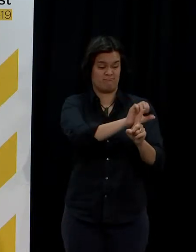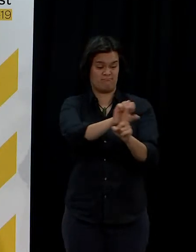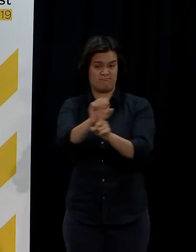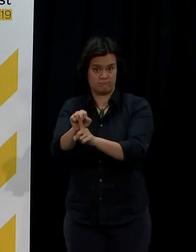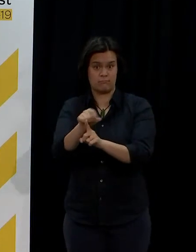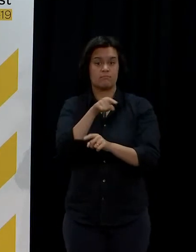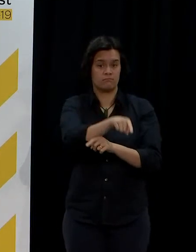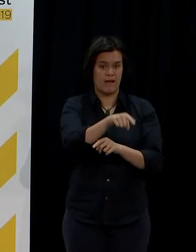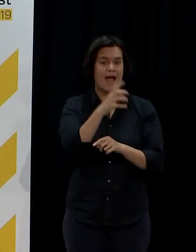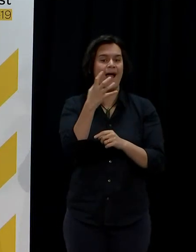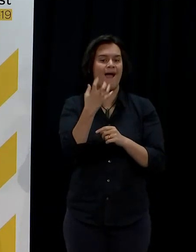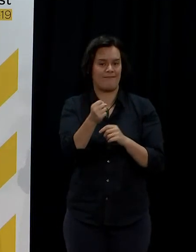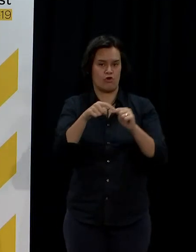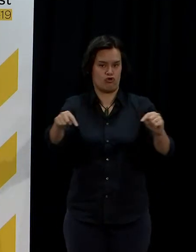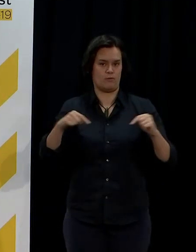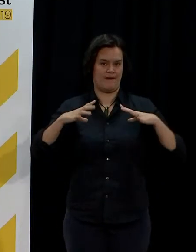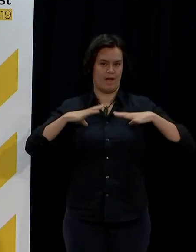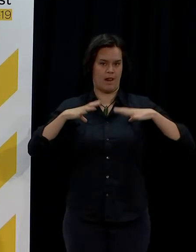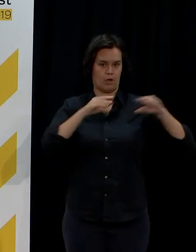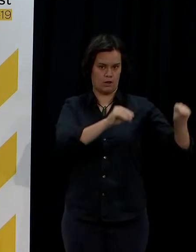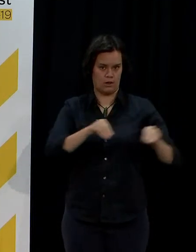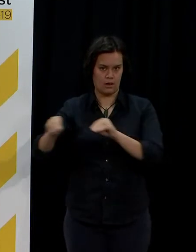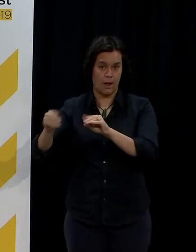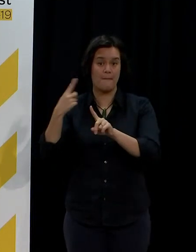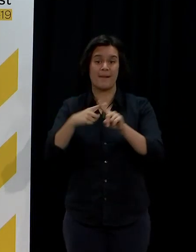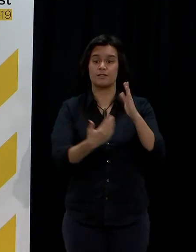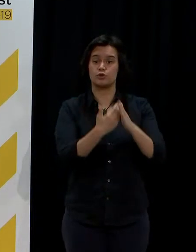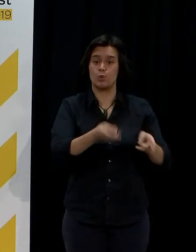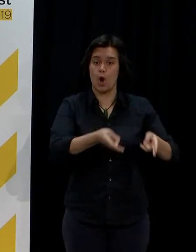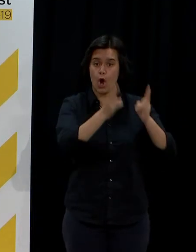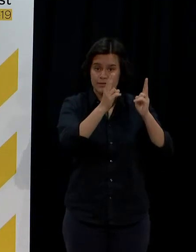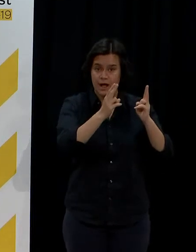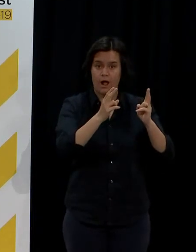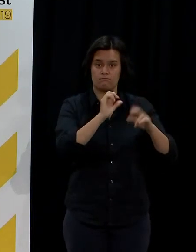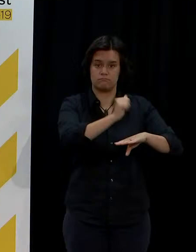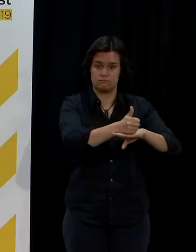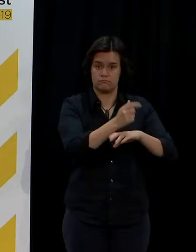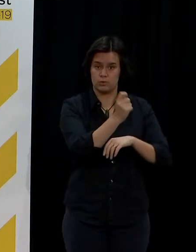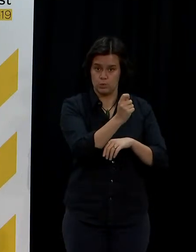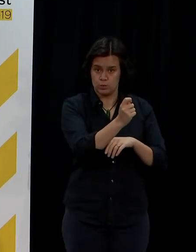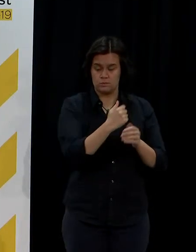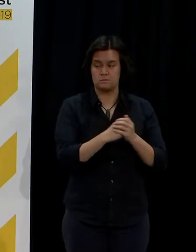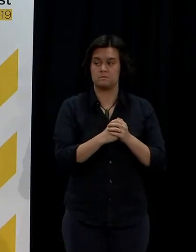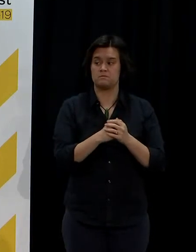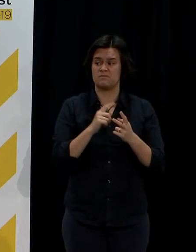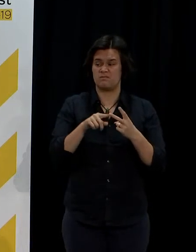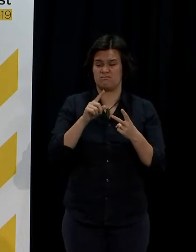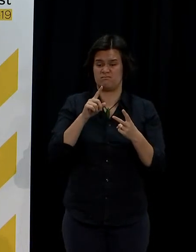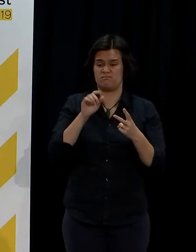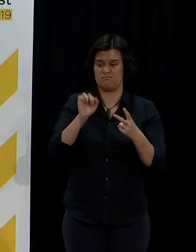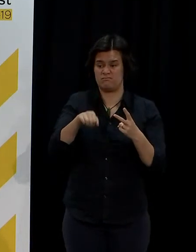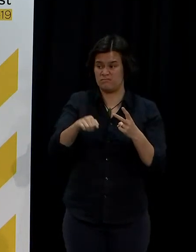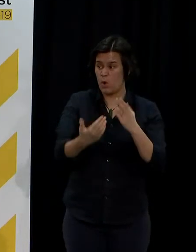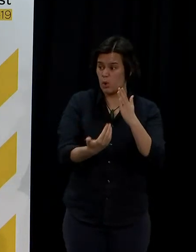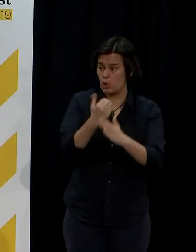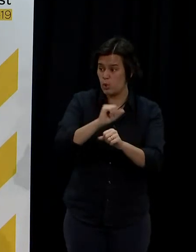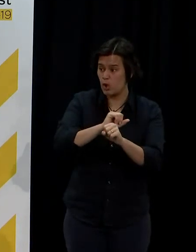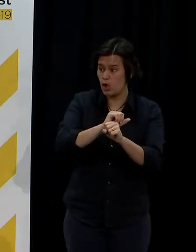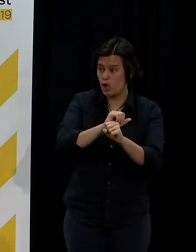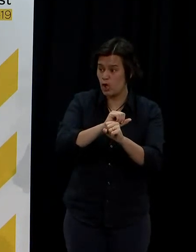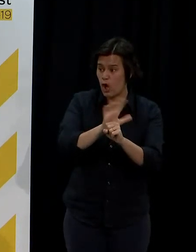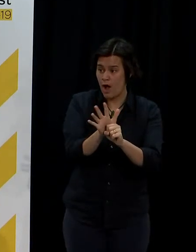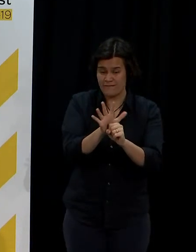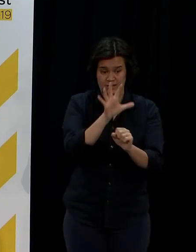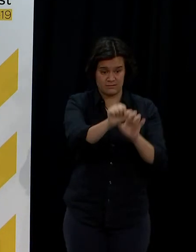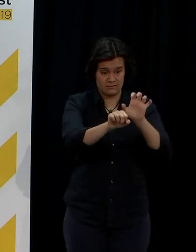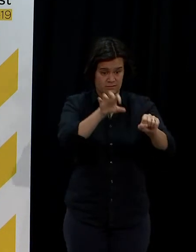in additional space as well. And on the backlog, I understand that it's been cleared and that we essentially, as the new cases come in, it's now just a